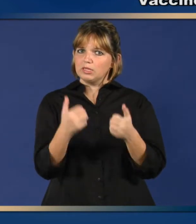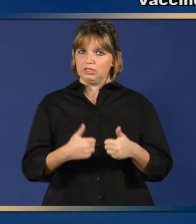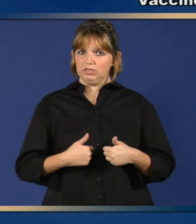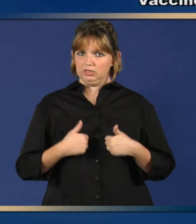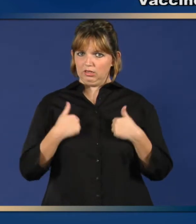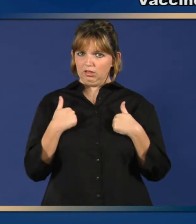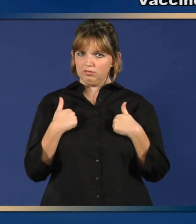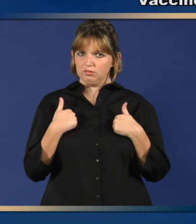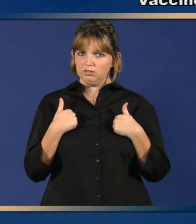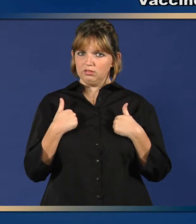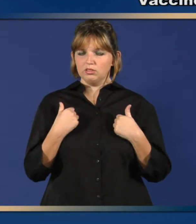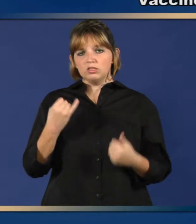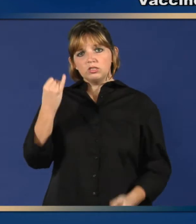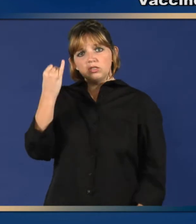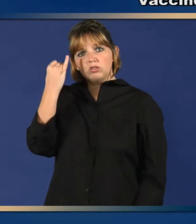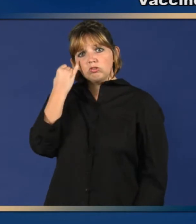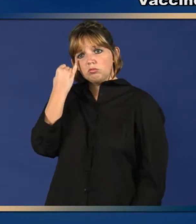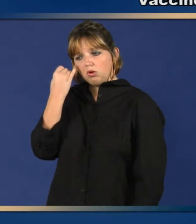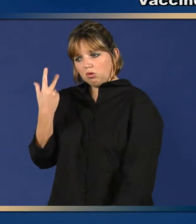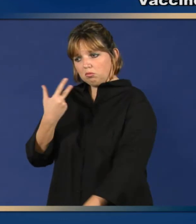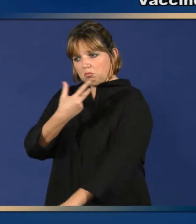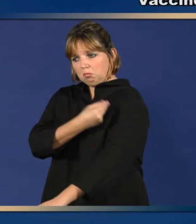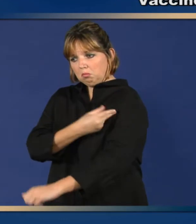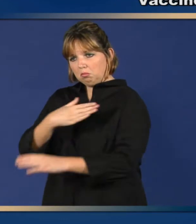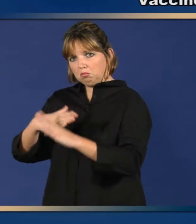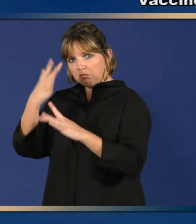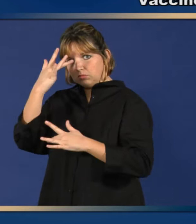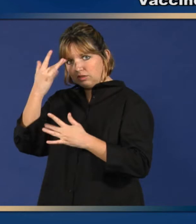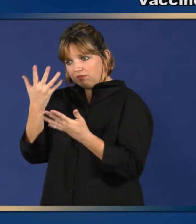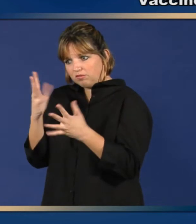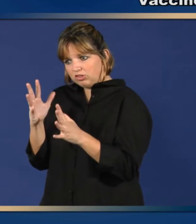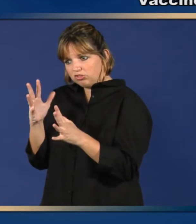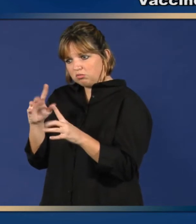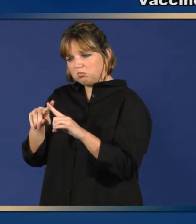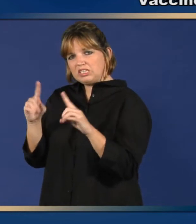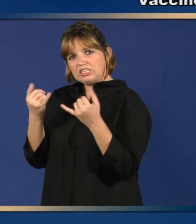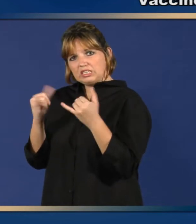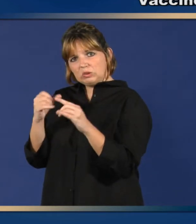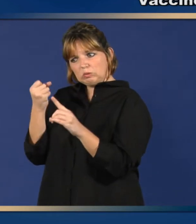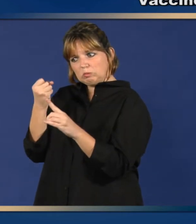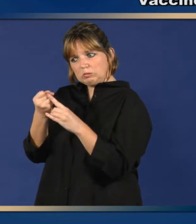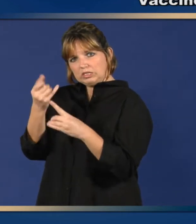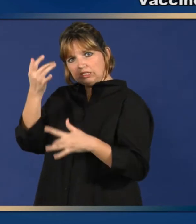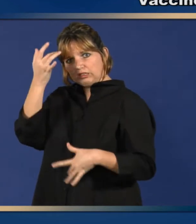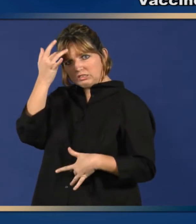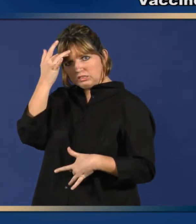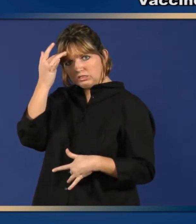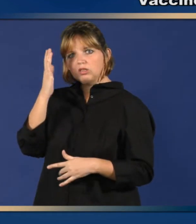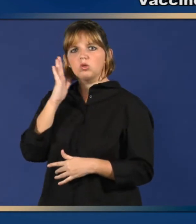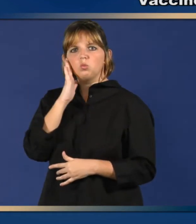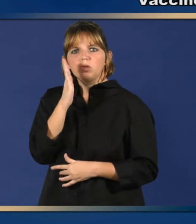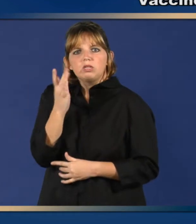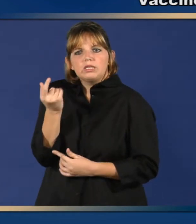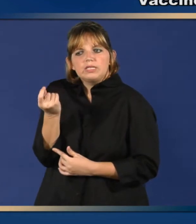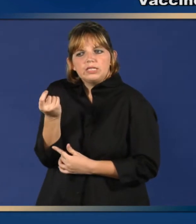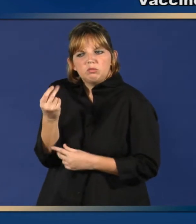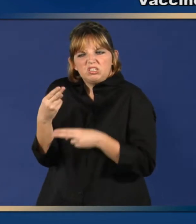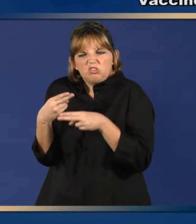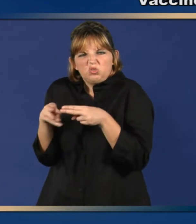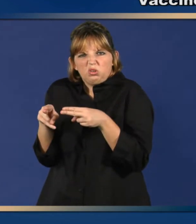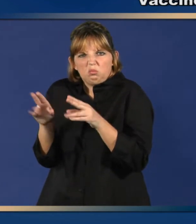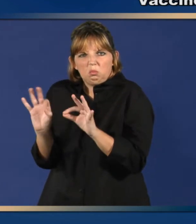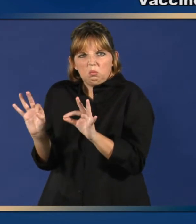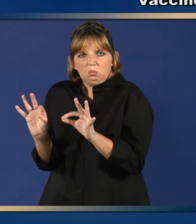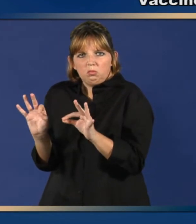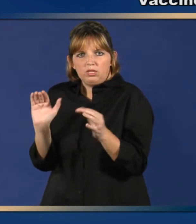vaccinated child does get the disease, the symptoms are usually less serious than in a child who hasn't